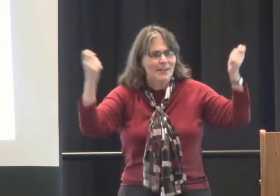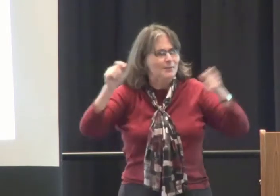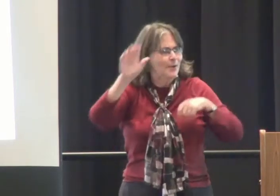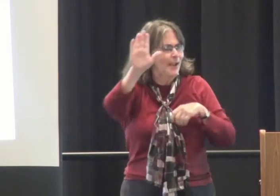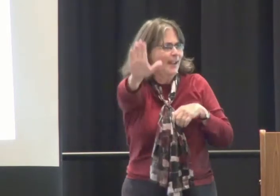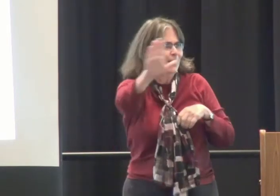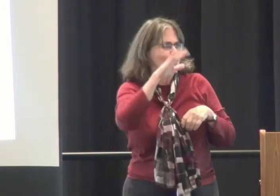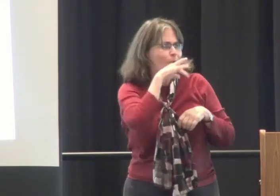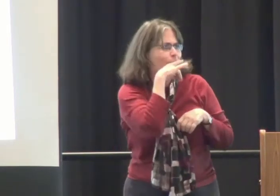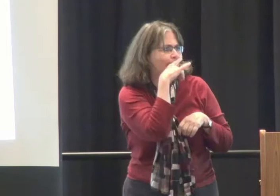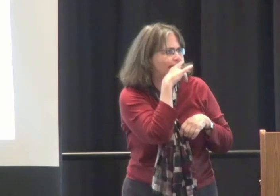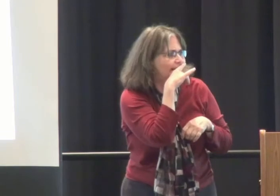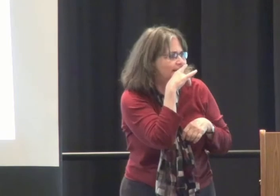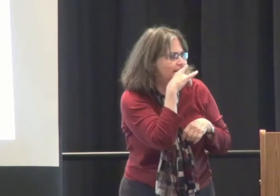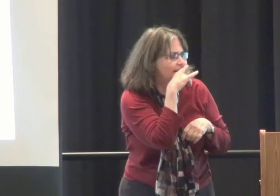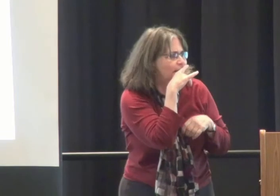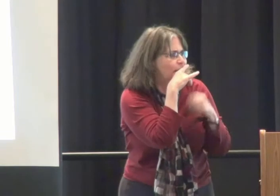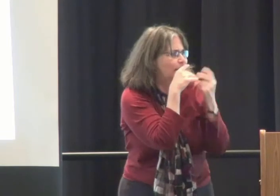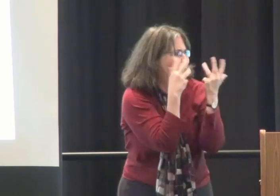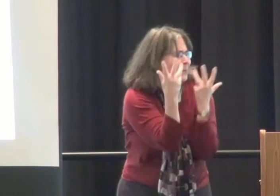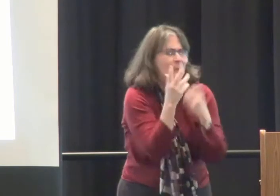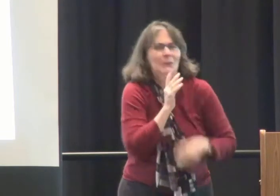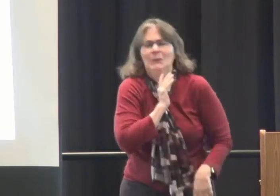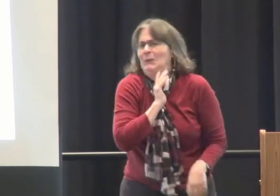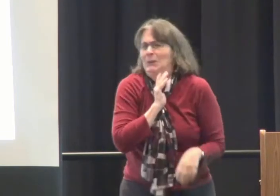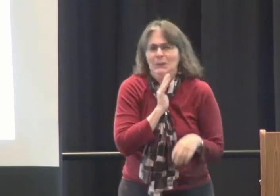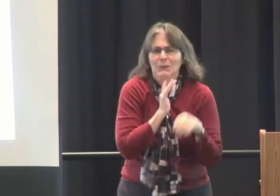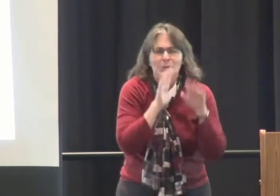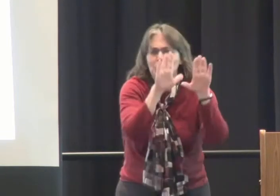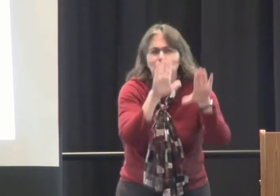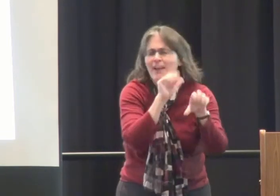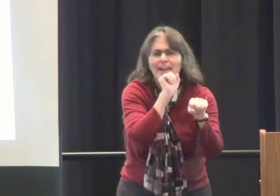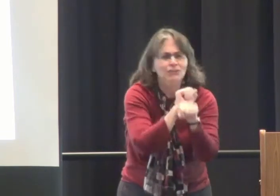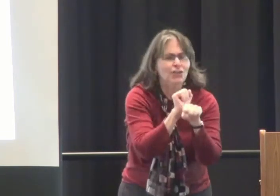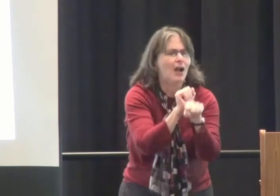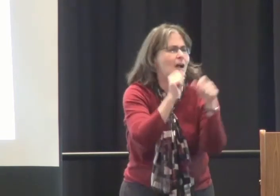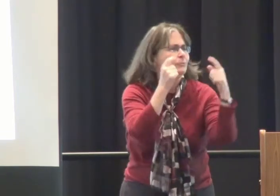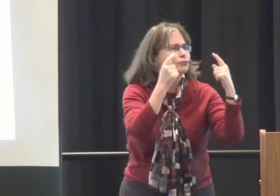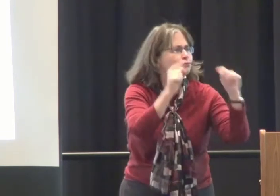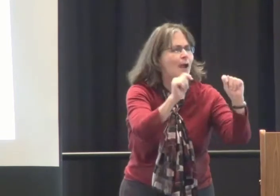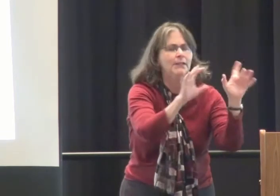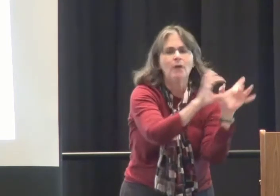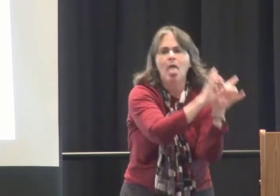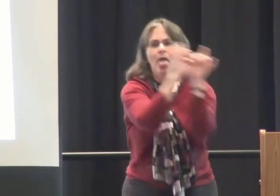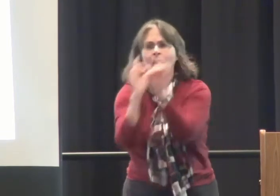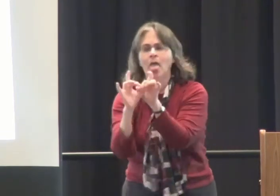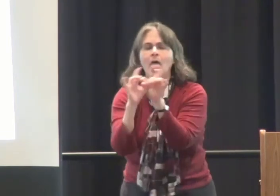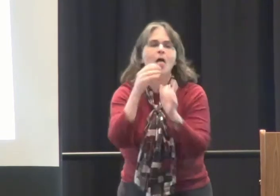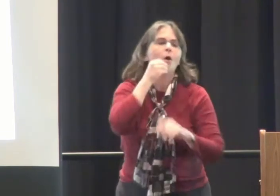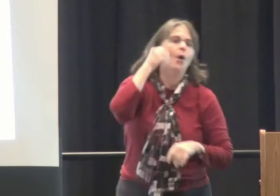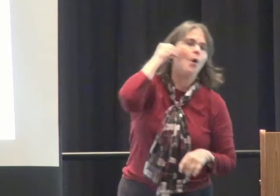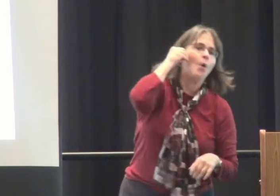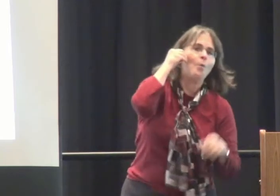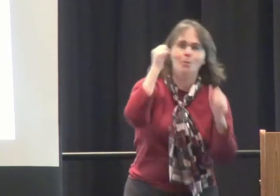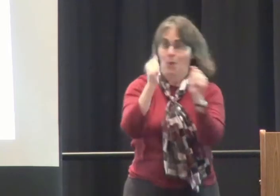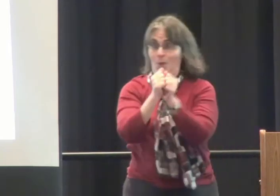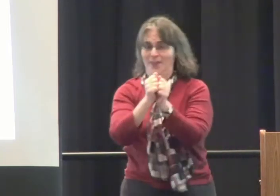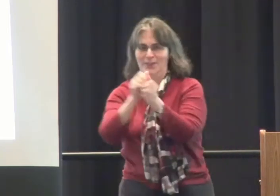in and celebrate their children's work and accomplishments, which was such a tremendous skill and activity that